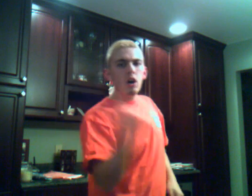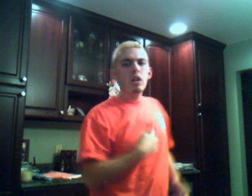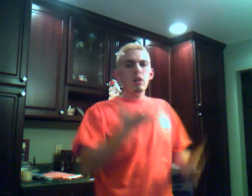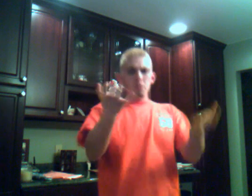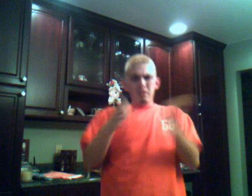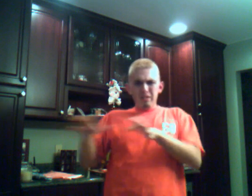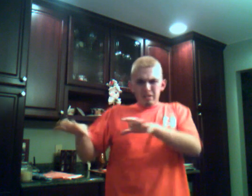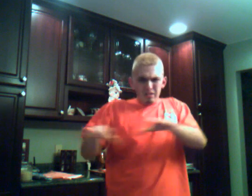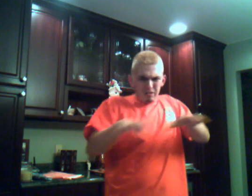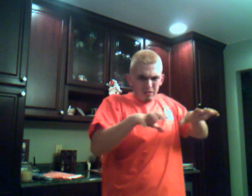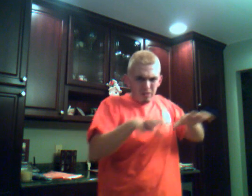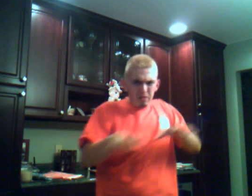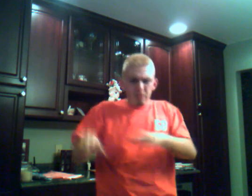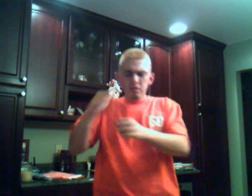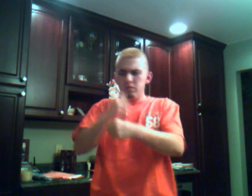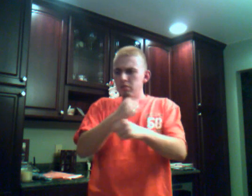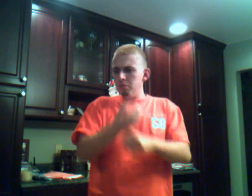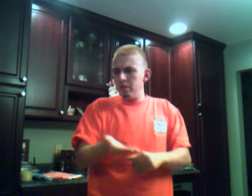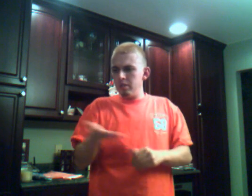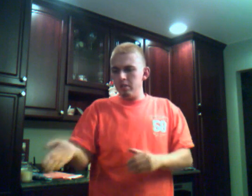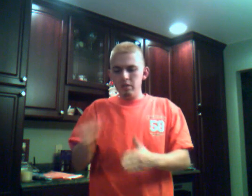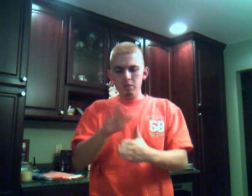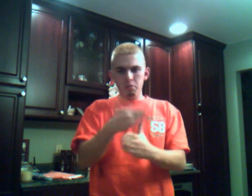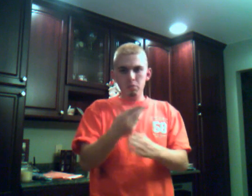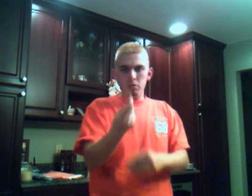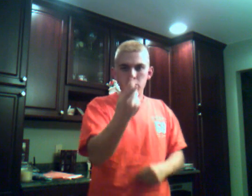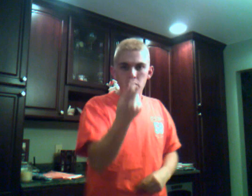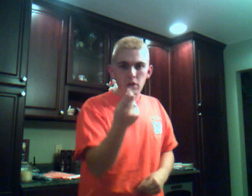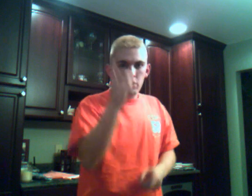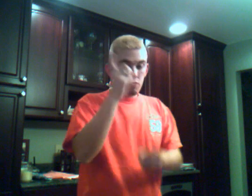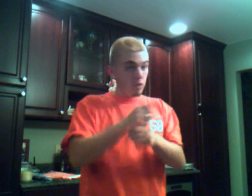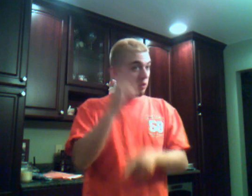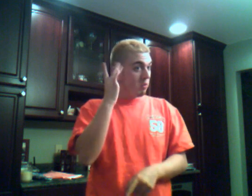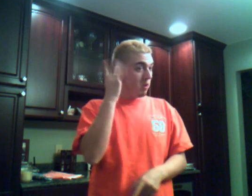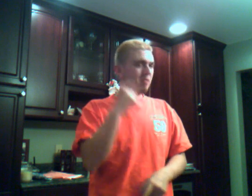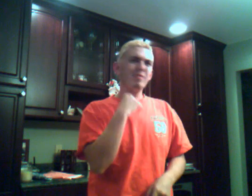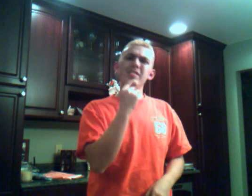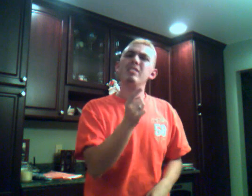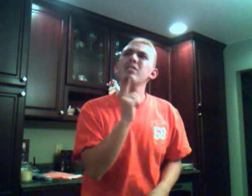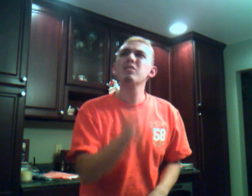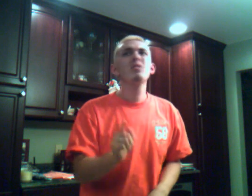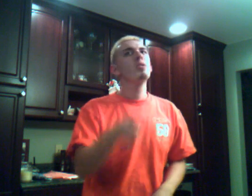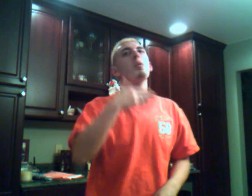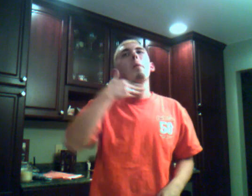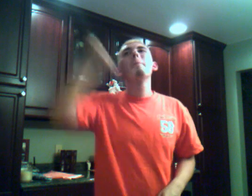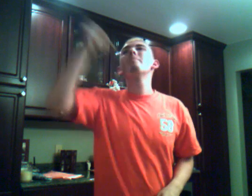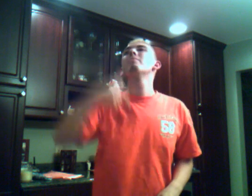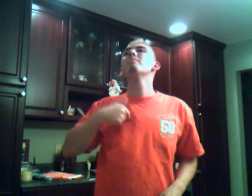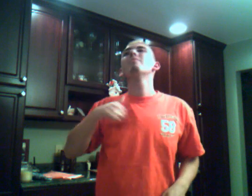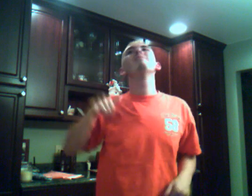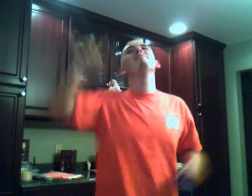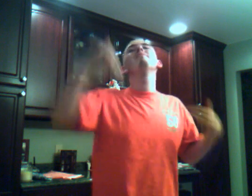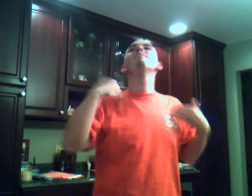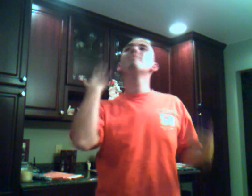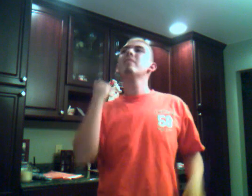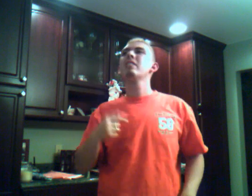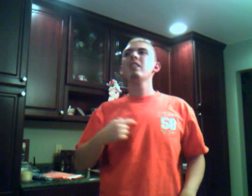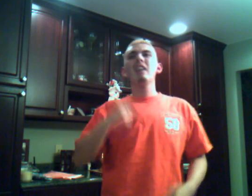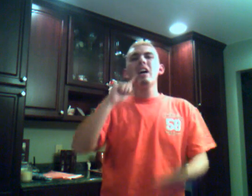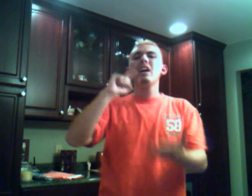it all comes down in the air I can show you who's afraid You and